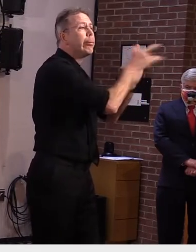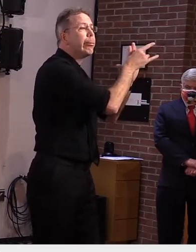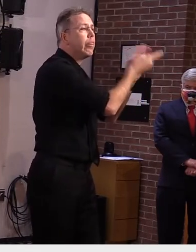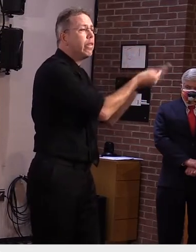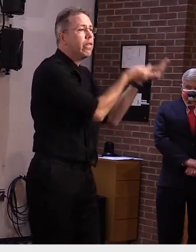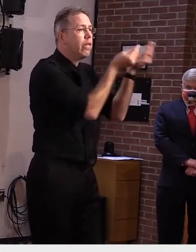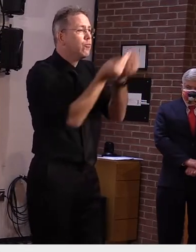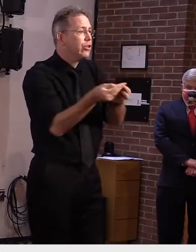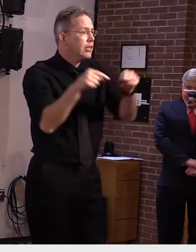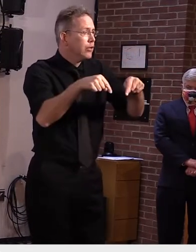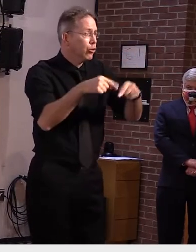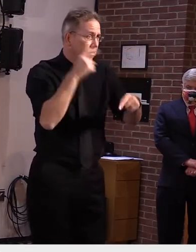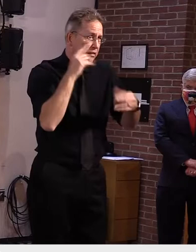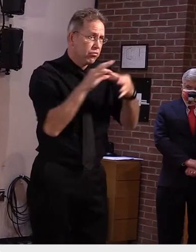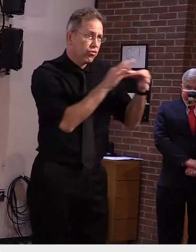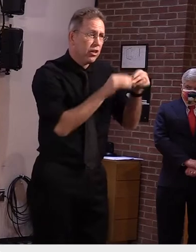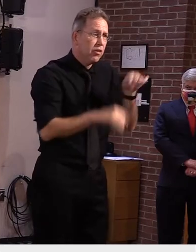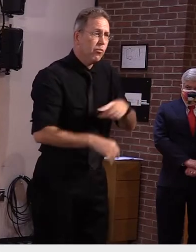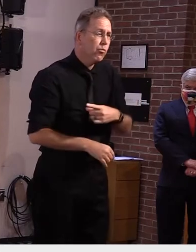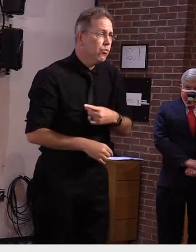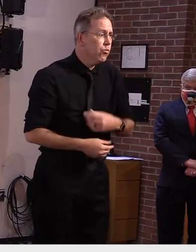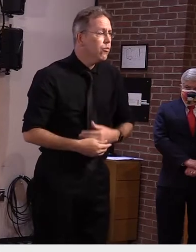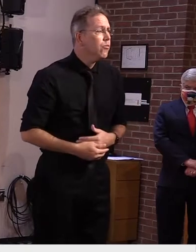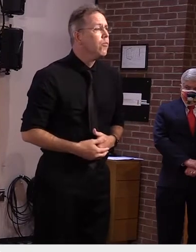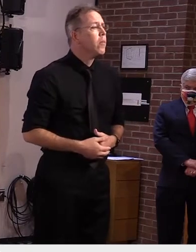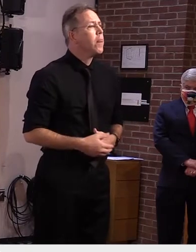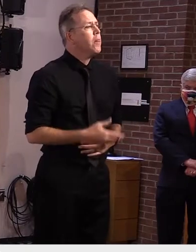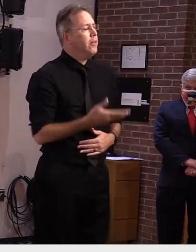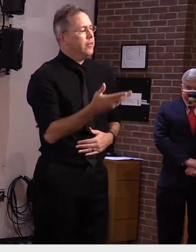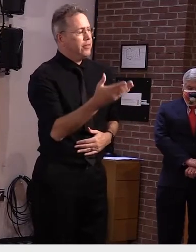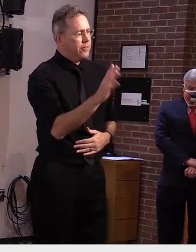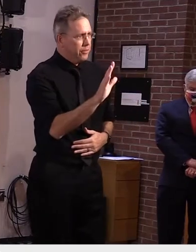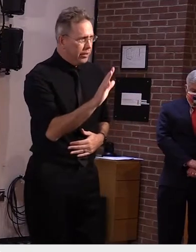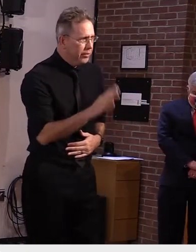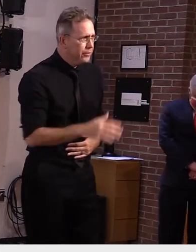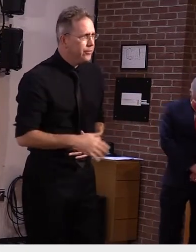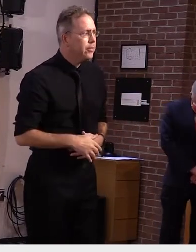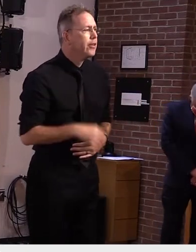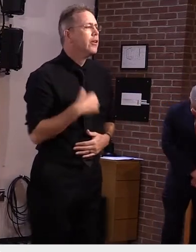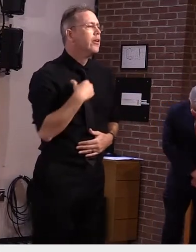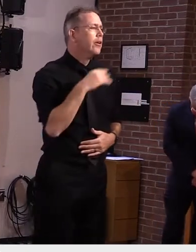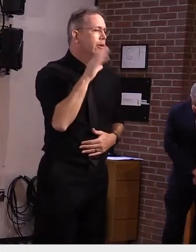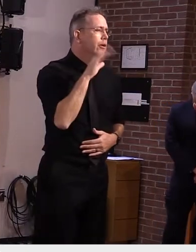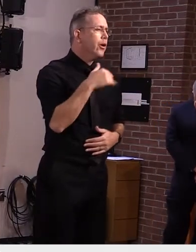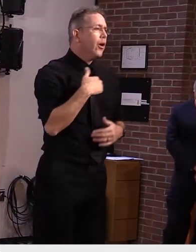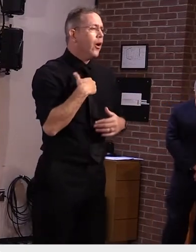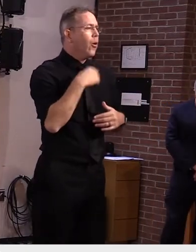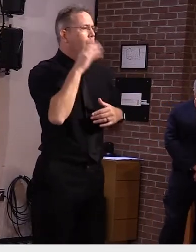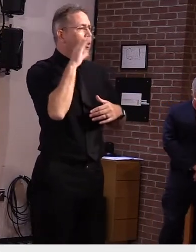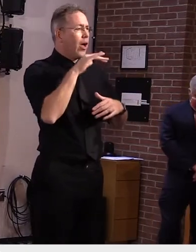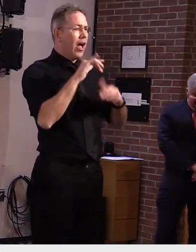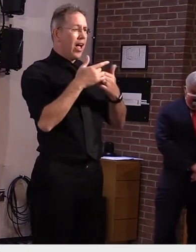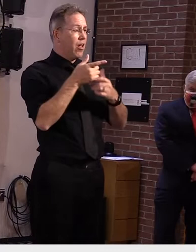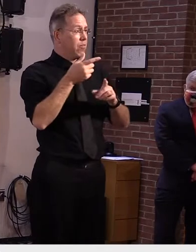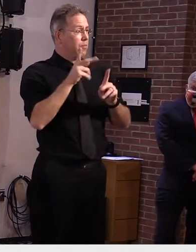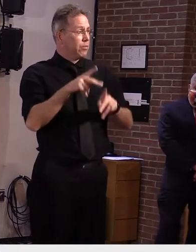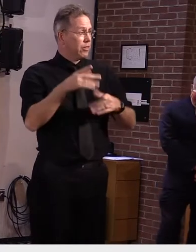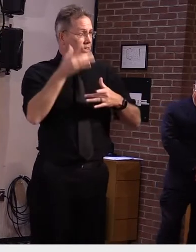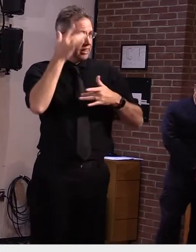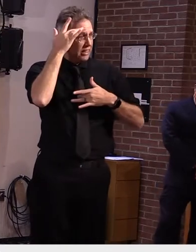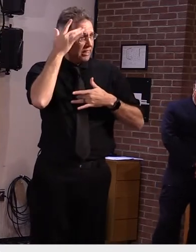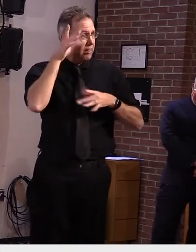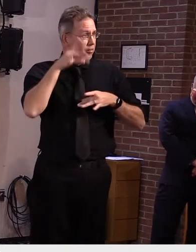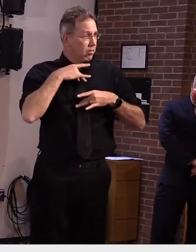preventing spread staying apart um not being around people when you're sick wearing masks all those things